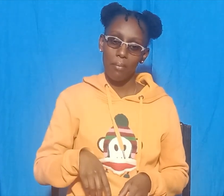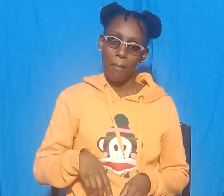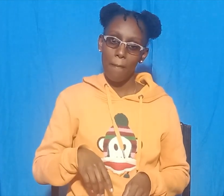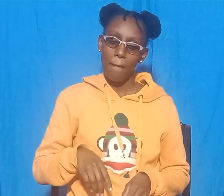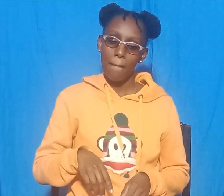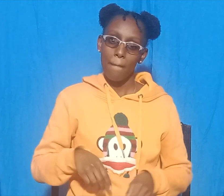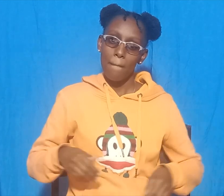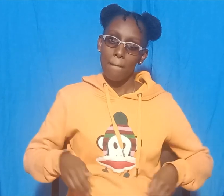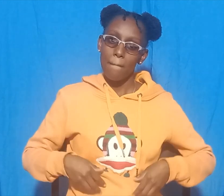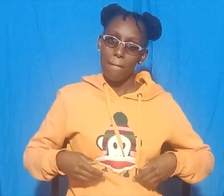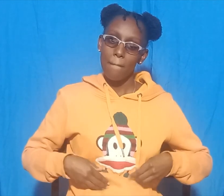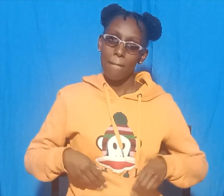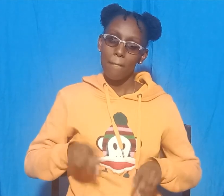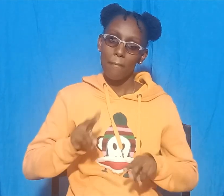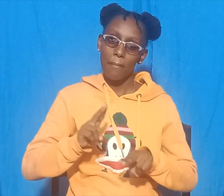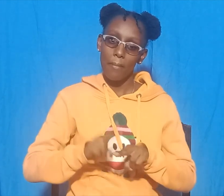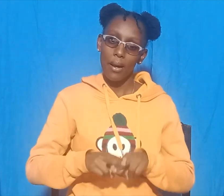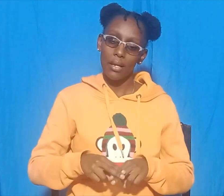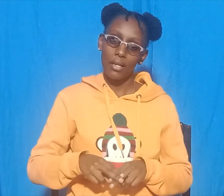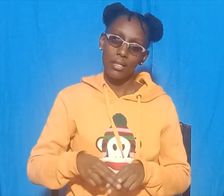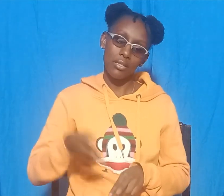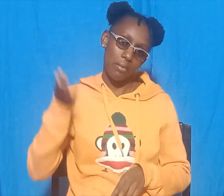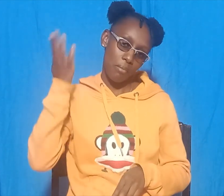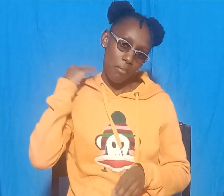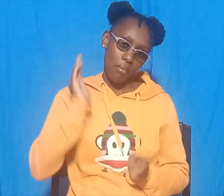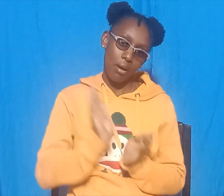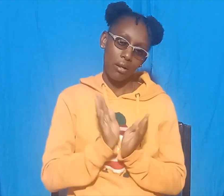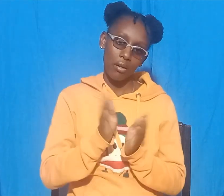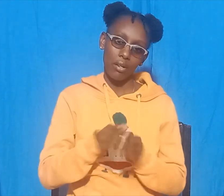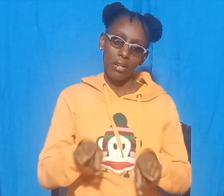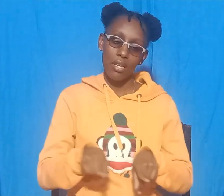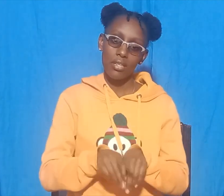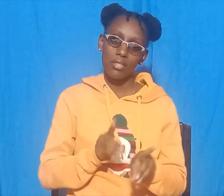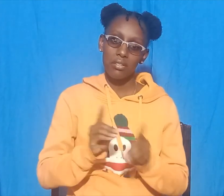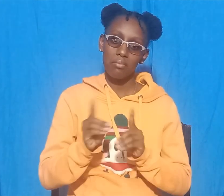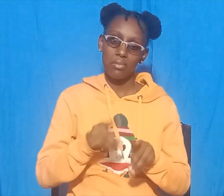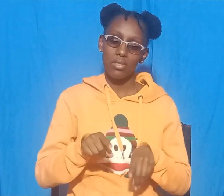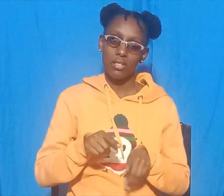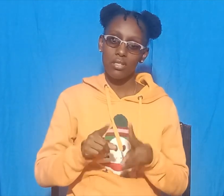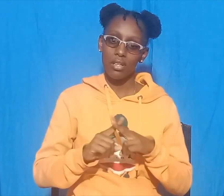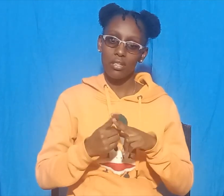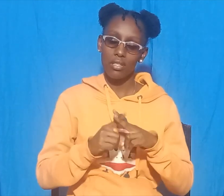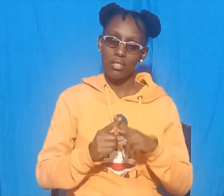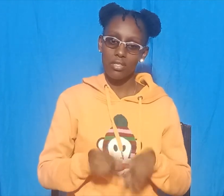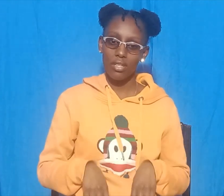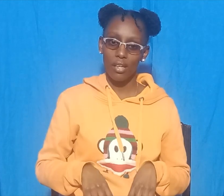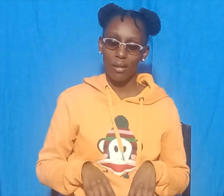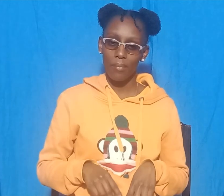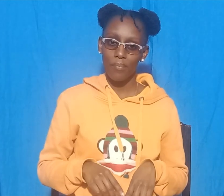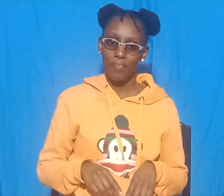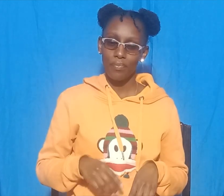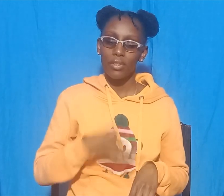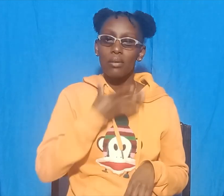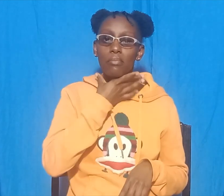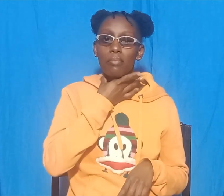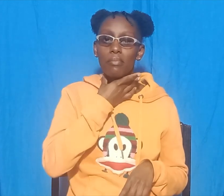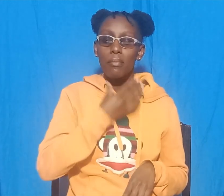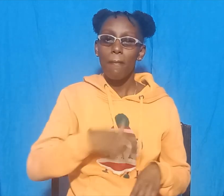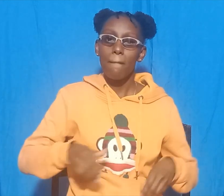crocodile back and they went off. At first, the monkey did not like the ride on the